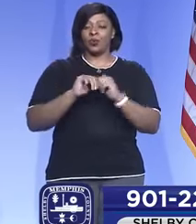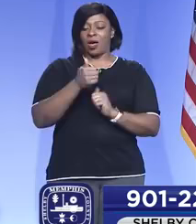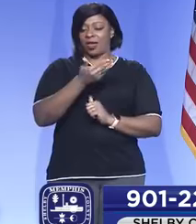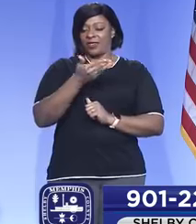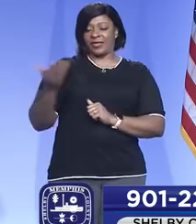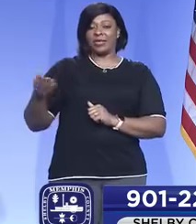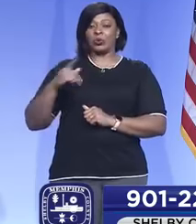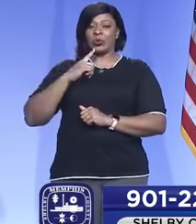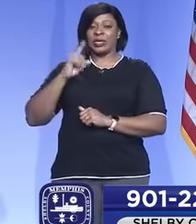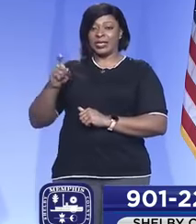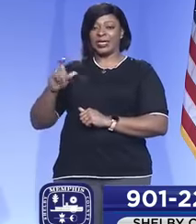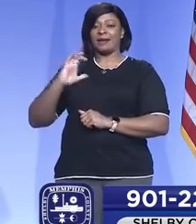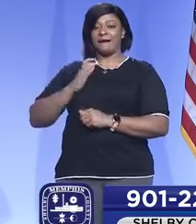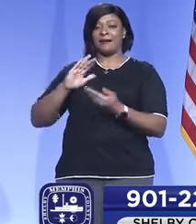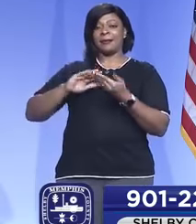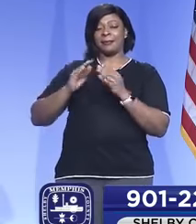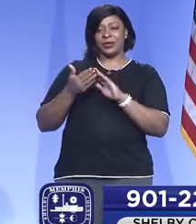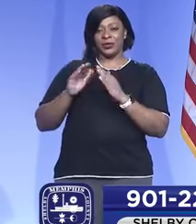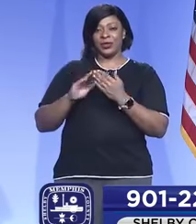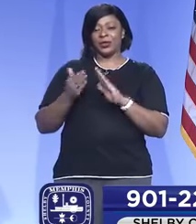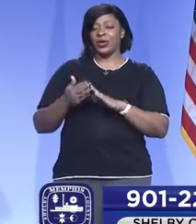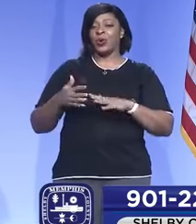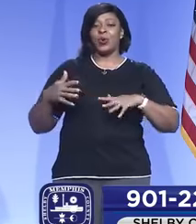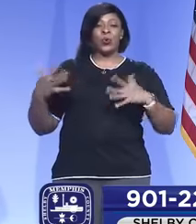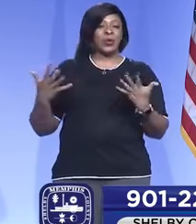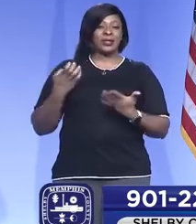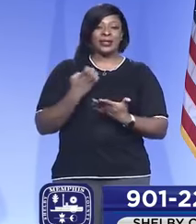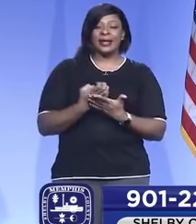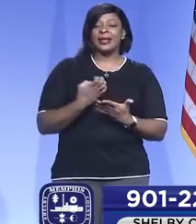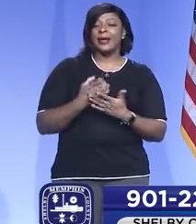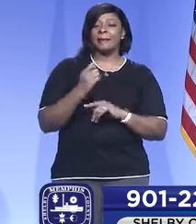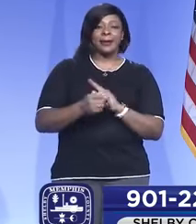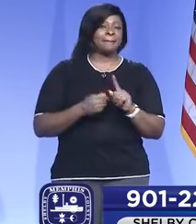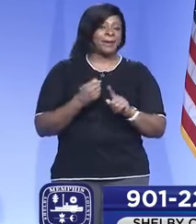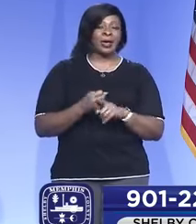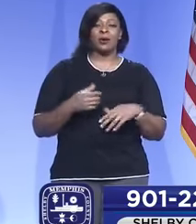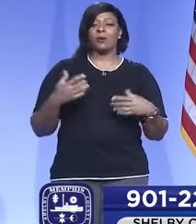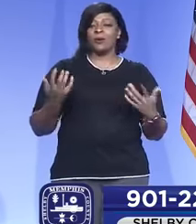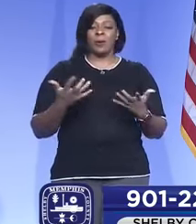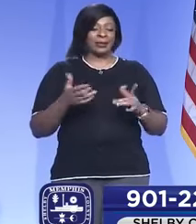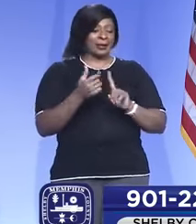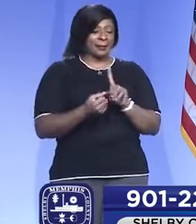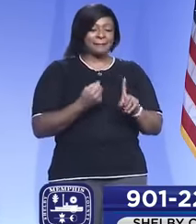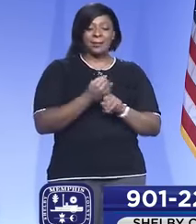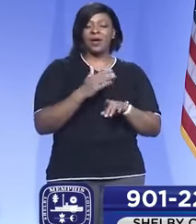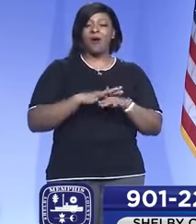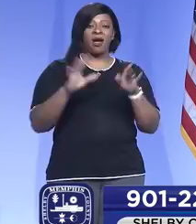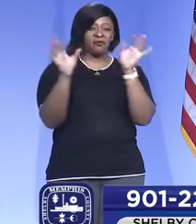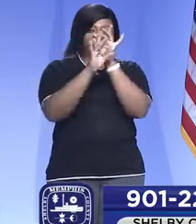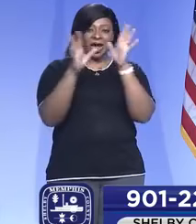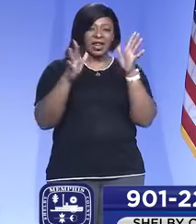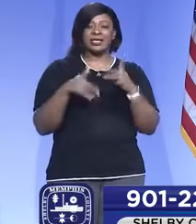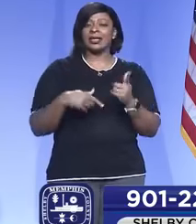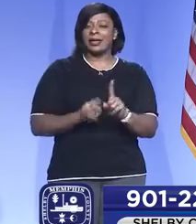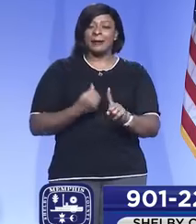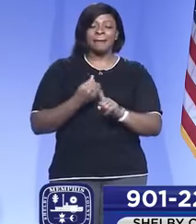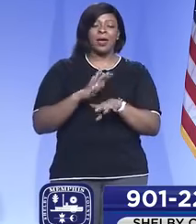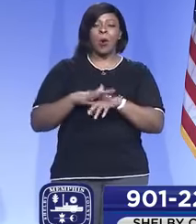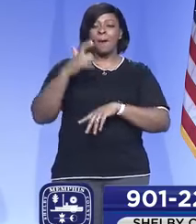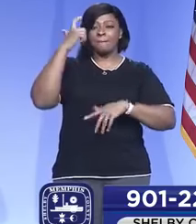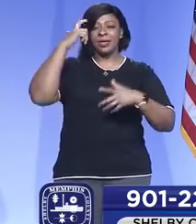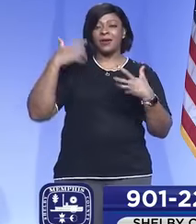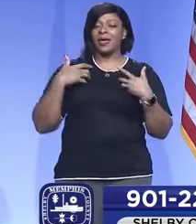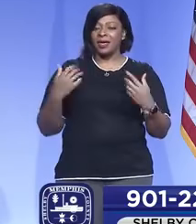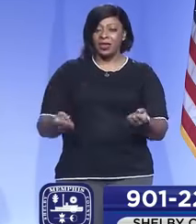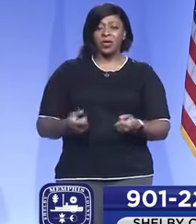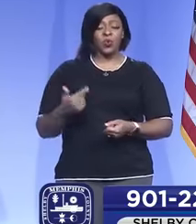things that are needed in our community. What's the economic impact? What's the impact on violence? What's the impact on mental health?